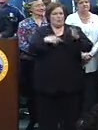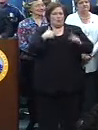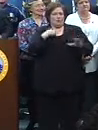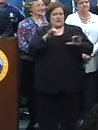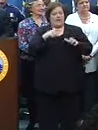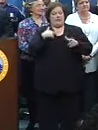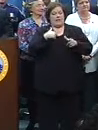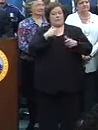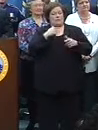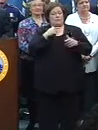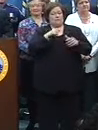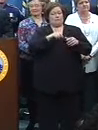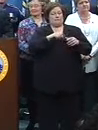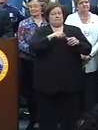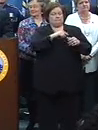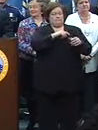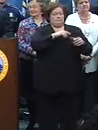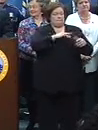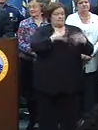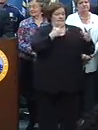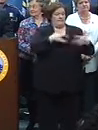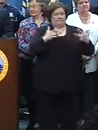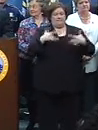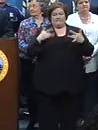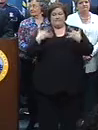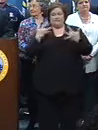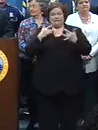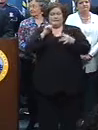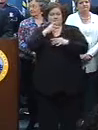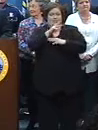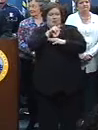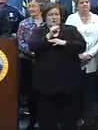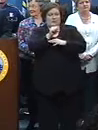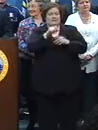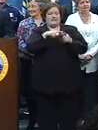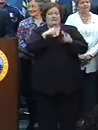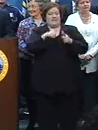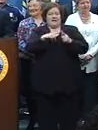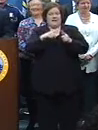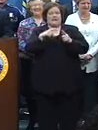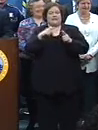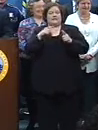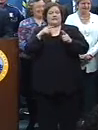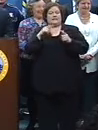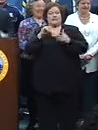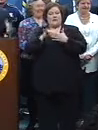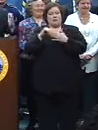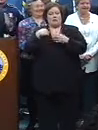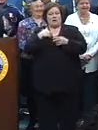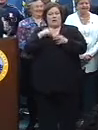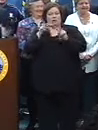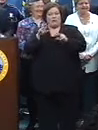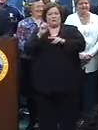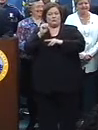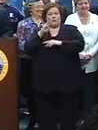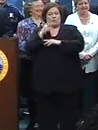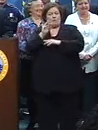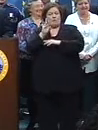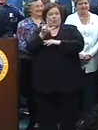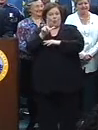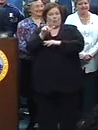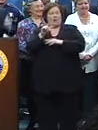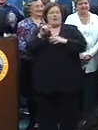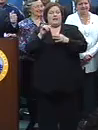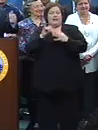small break. We got to watch somebody else be in the Super Bowl, which I hope we do for the last time in a long time. And then we started to